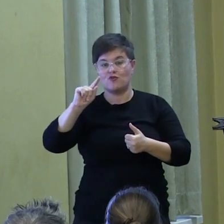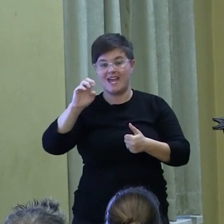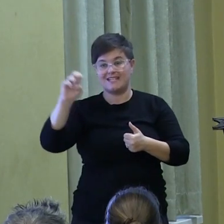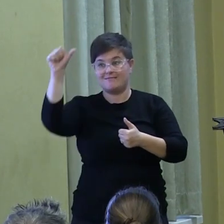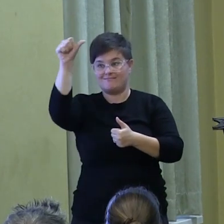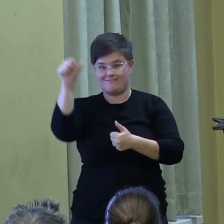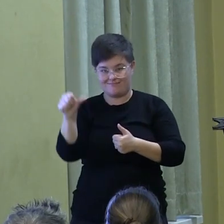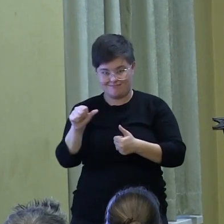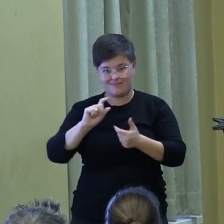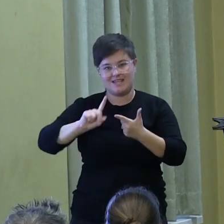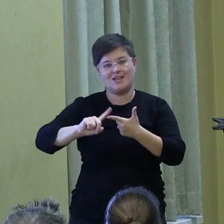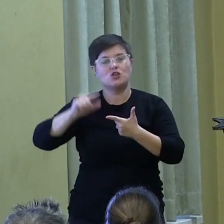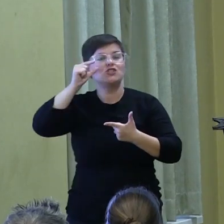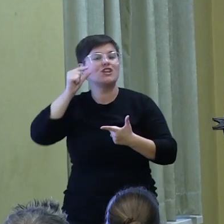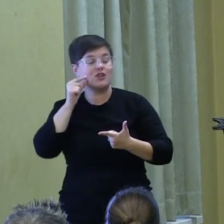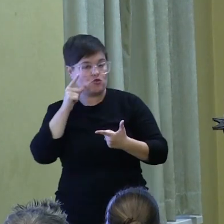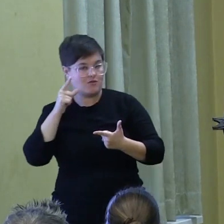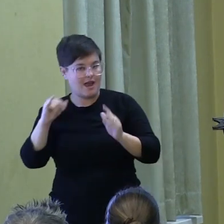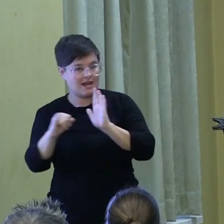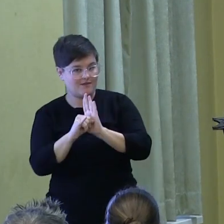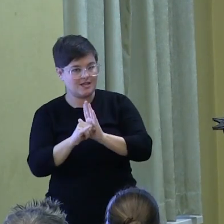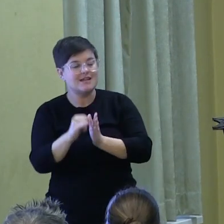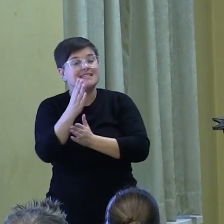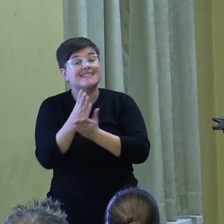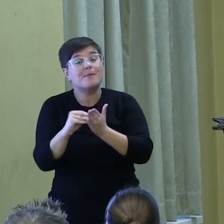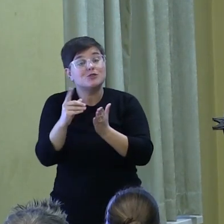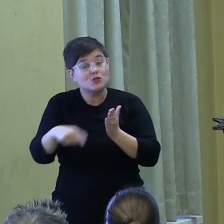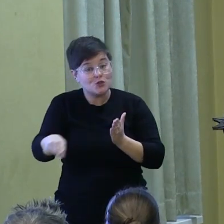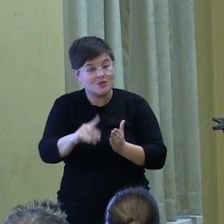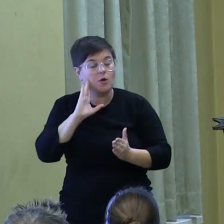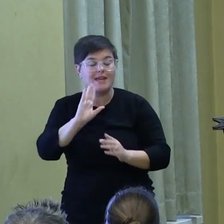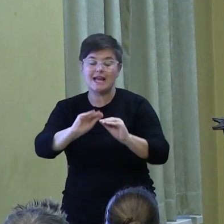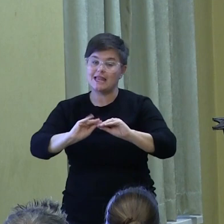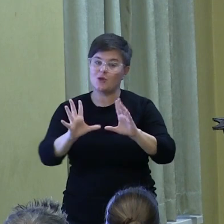Some students in a classroom are to be clearly impacted by those issues.